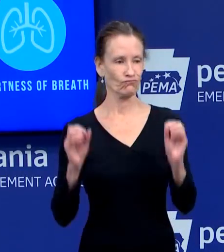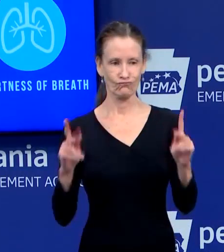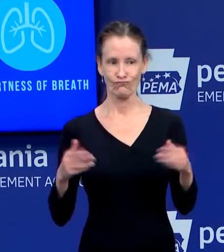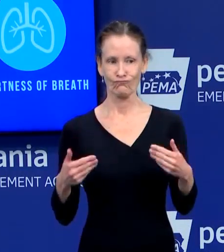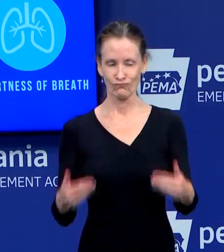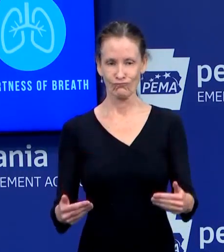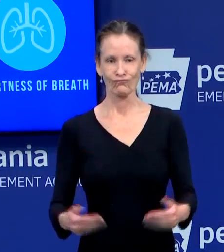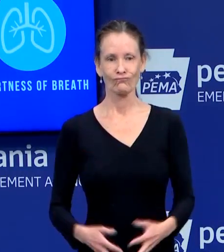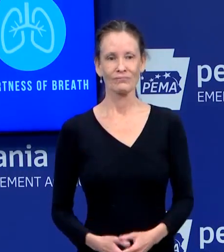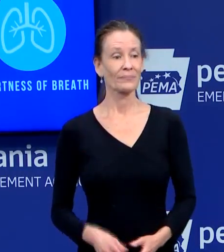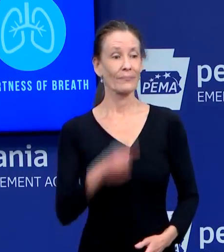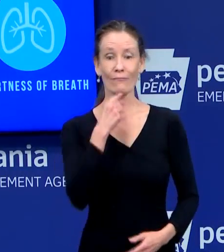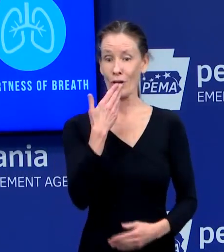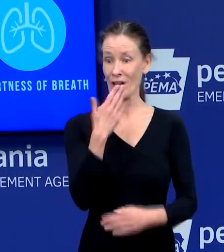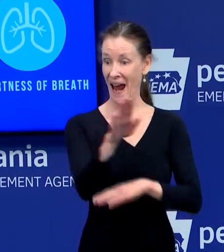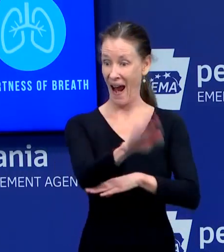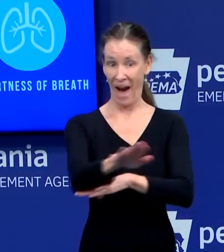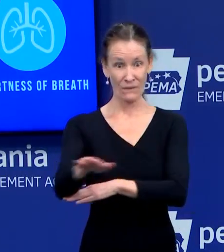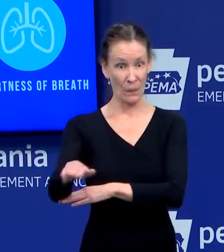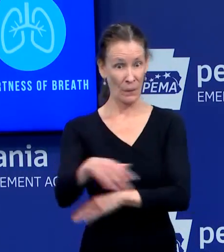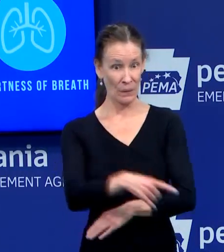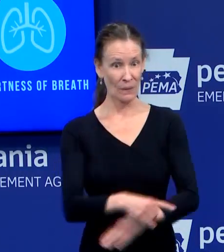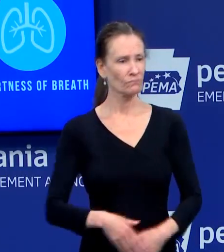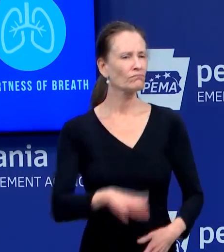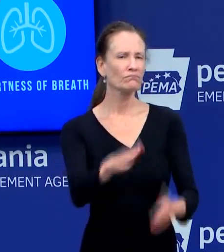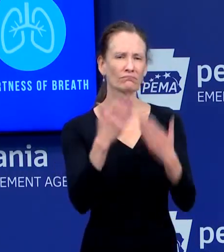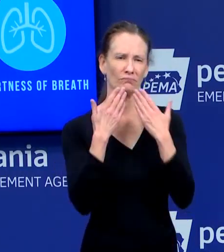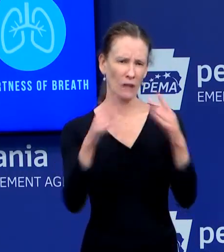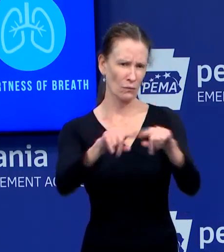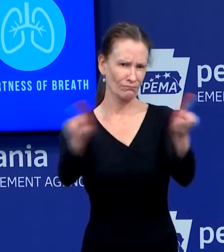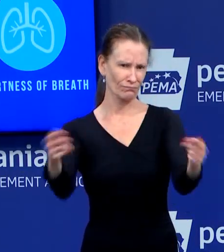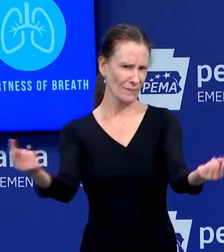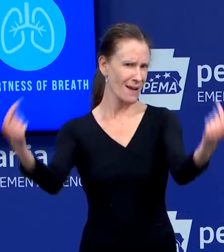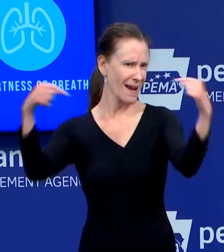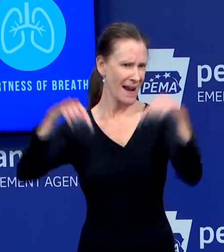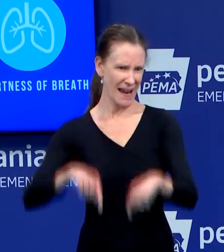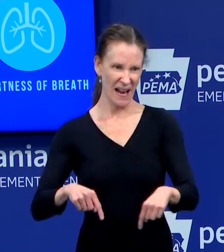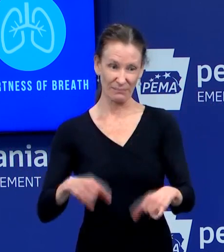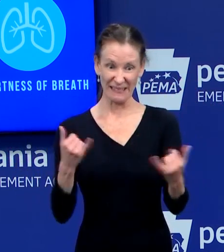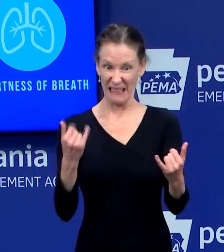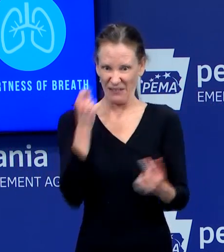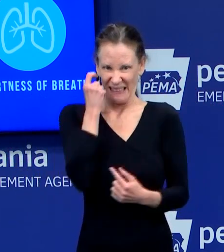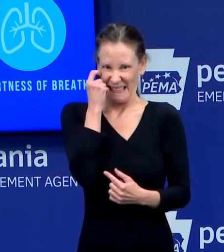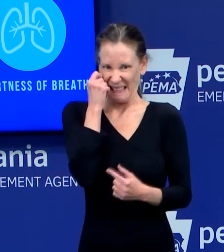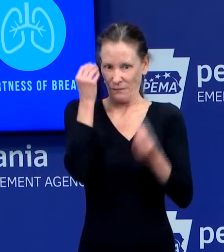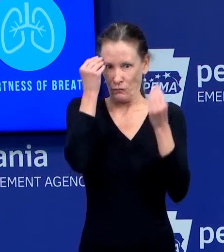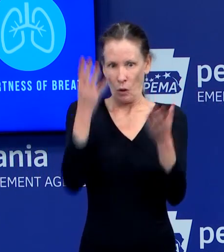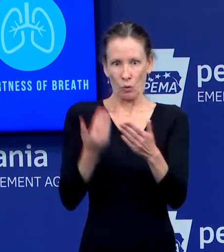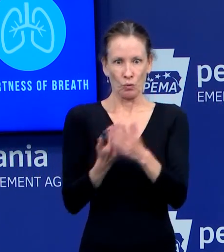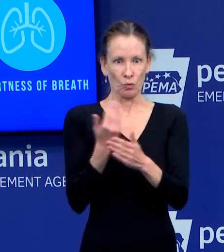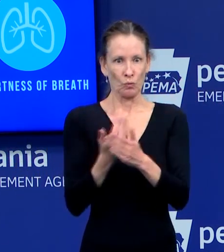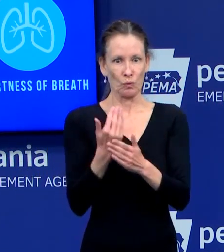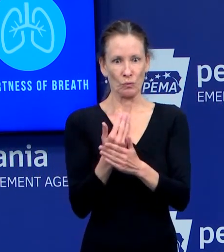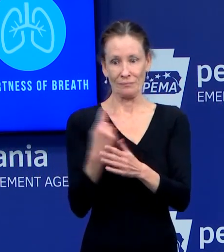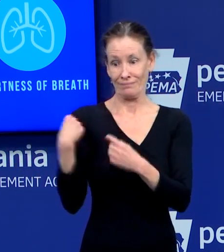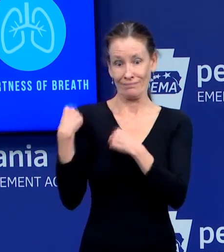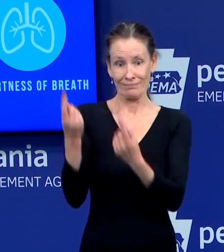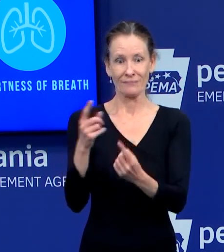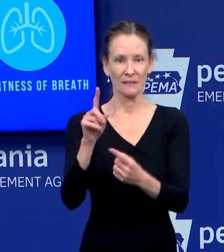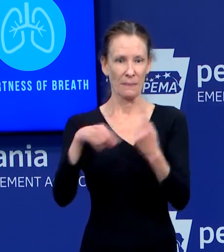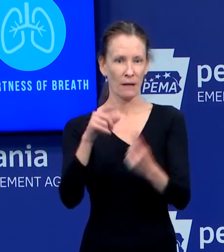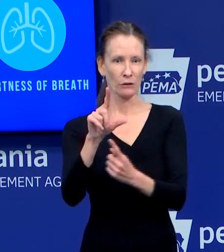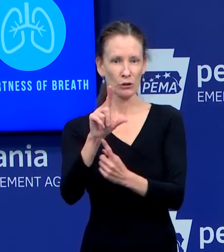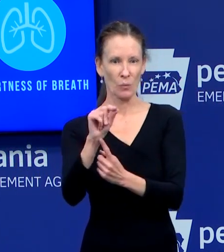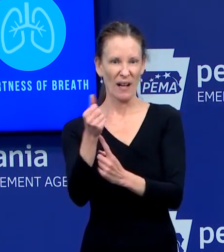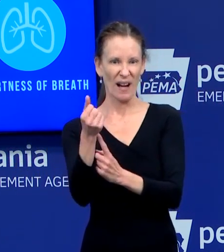Good afternoon and thank you for attending our latest update on the 2019 novel